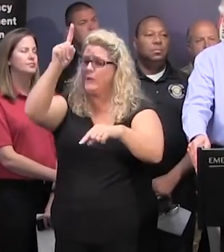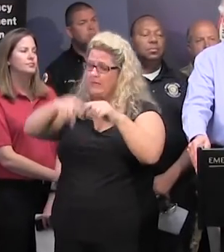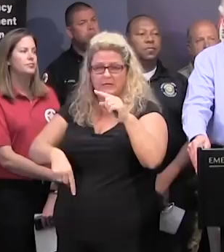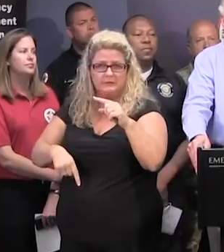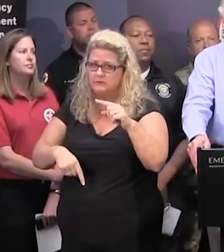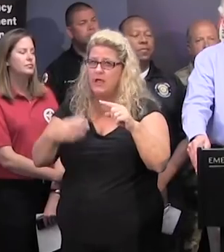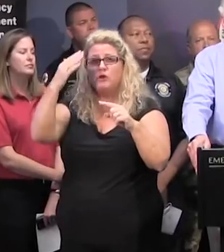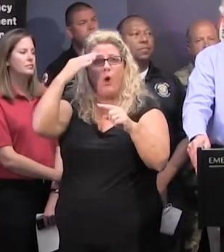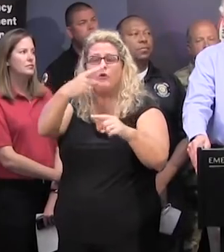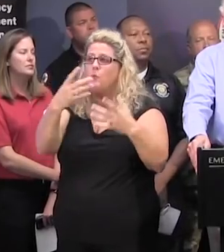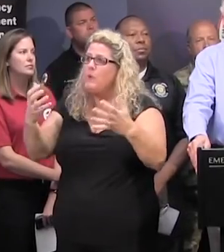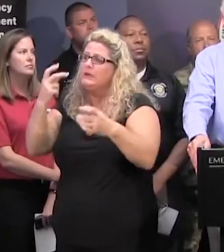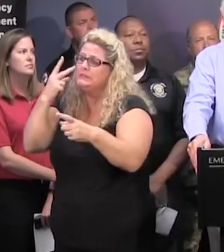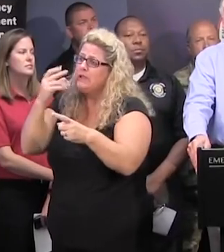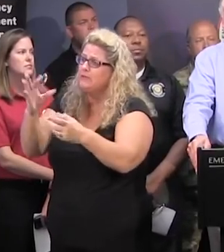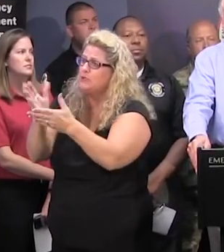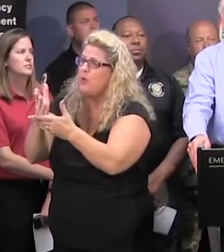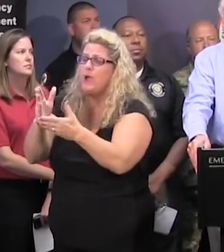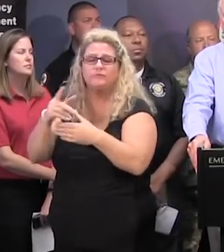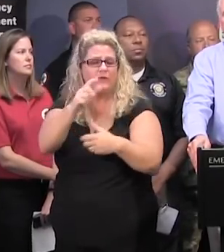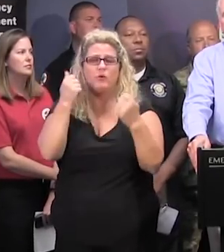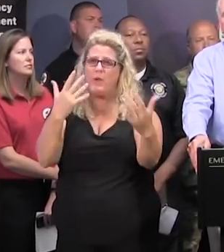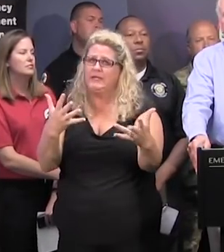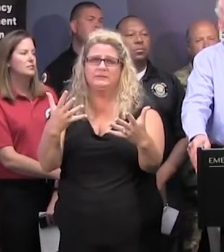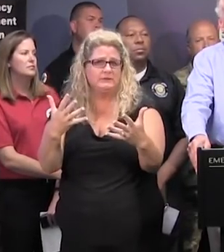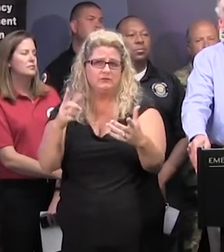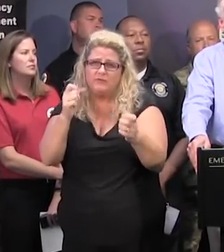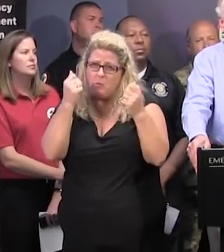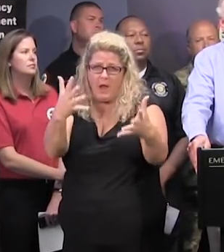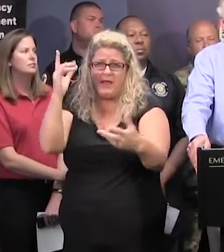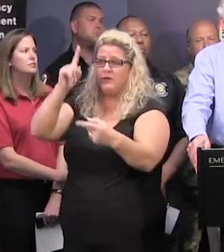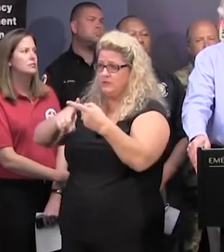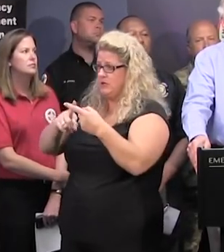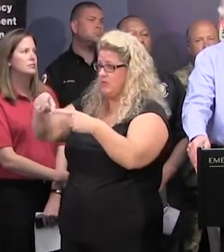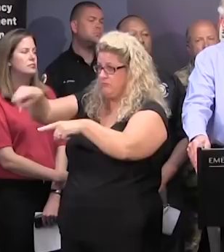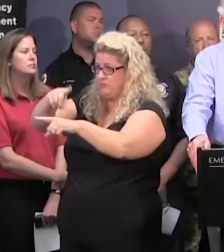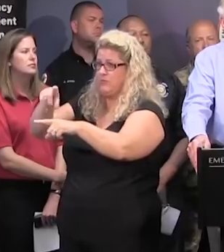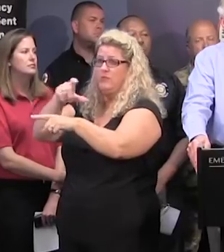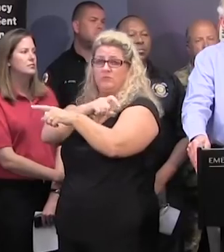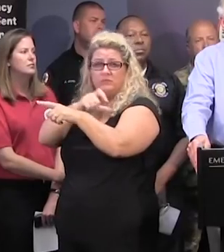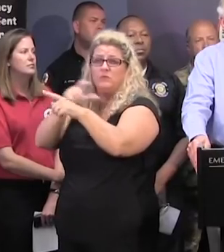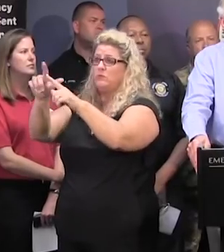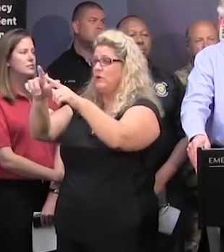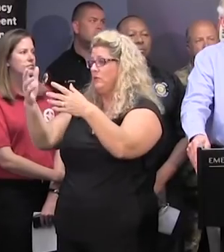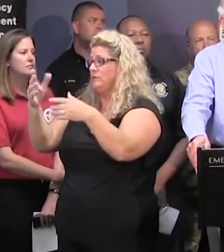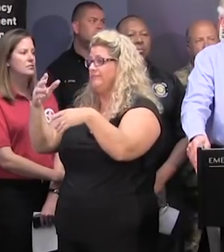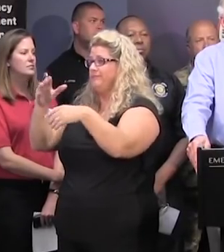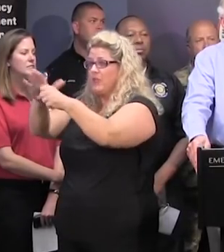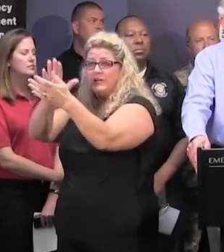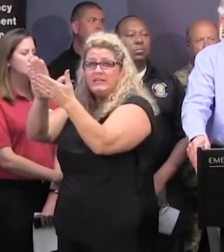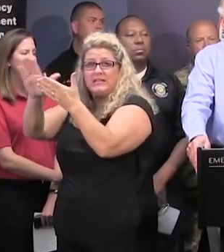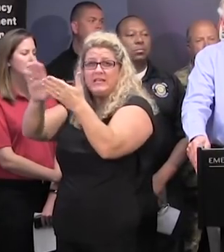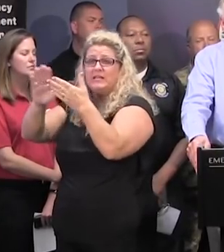and to take care of things. But that will not be possible until those areas have been cleared by the proper authorities. So I ask you,